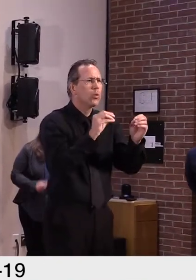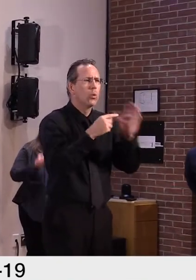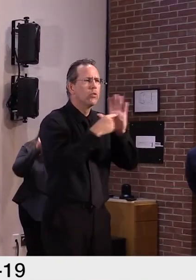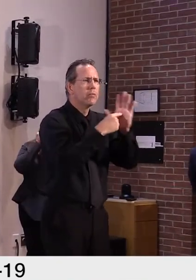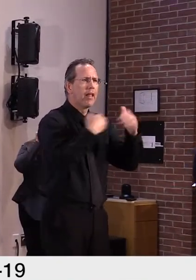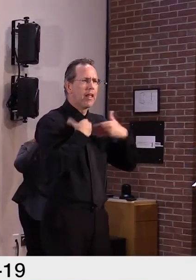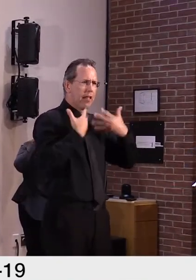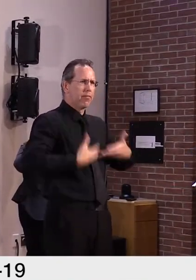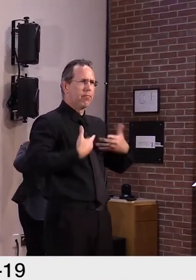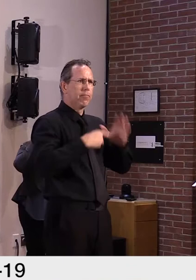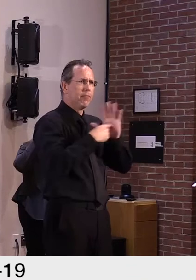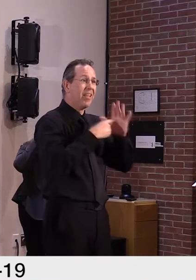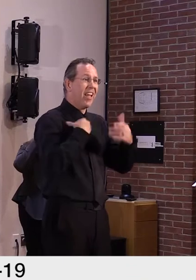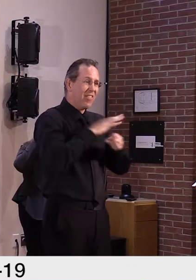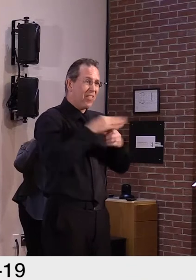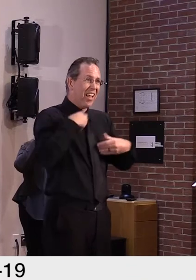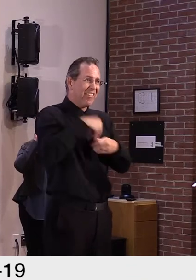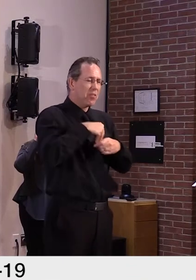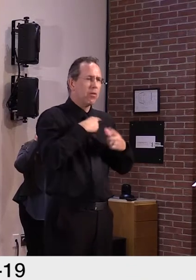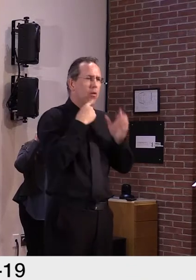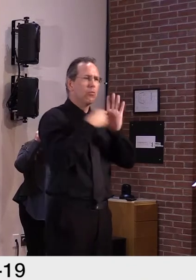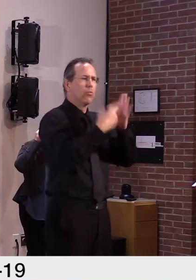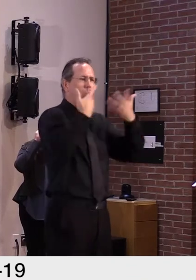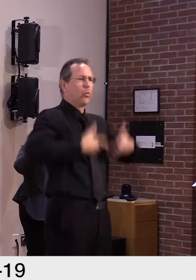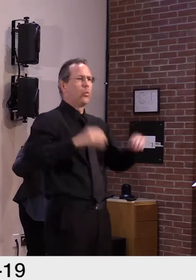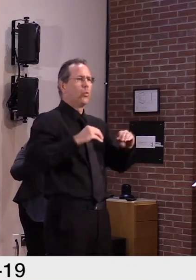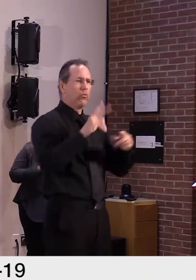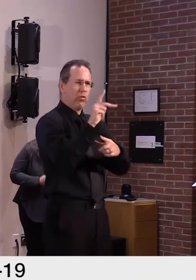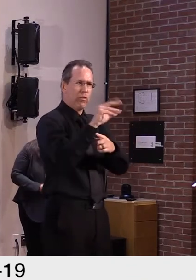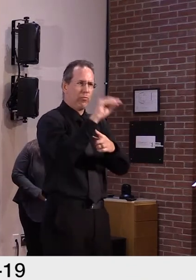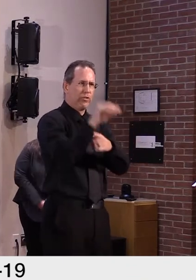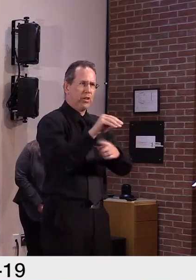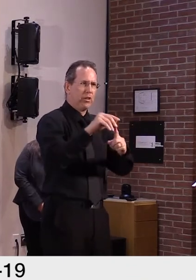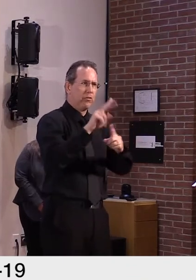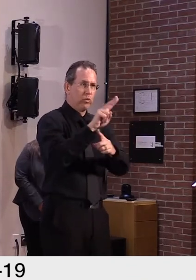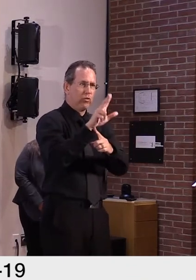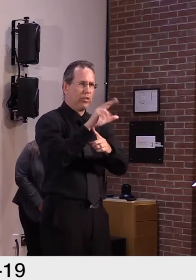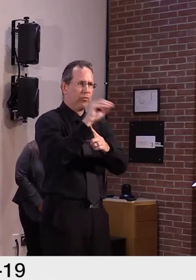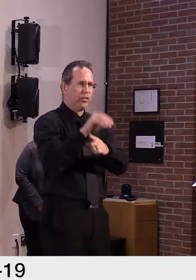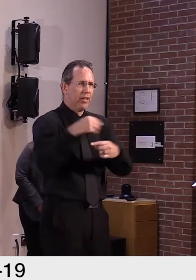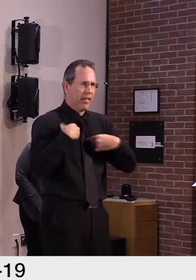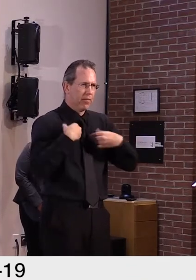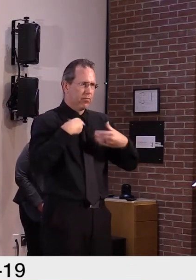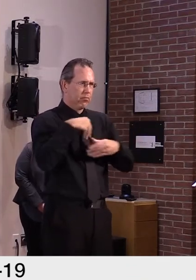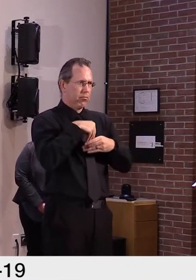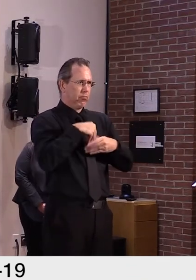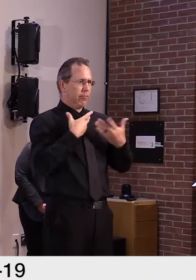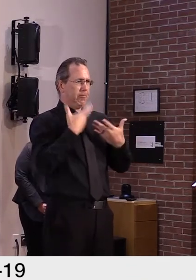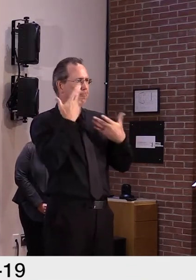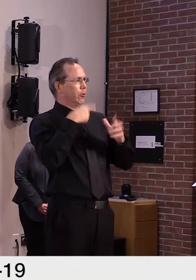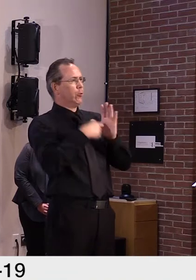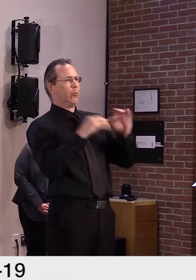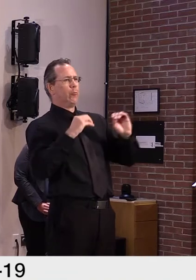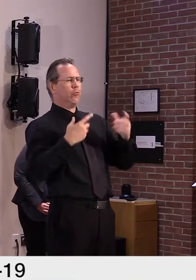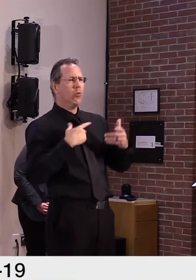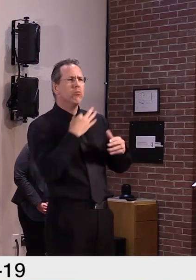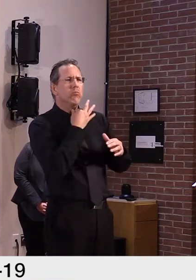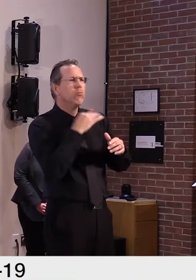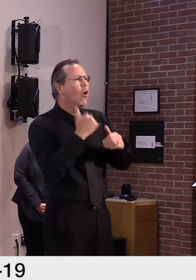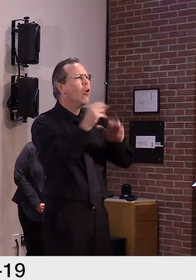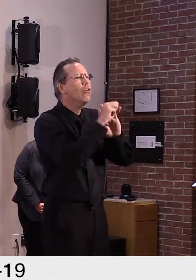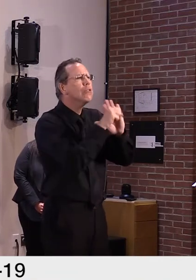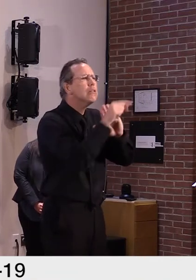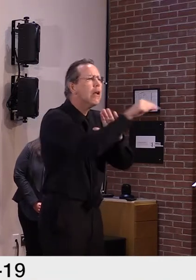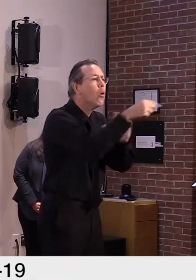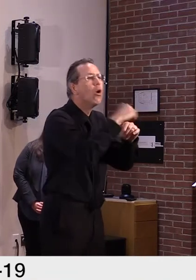to be, obviously, a much larger number when you're looking at the pediatric population. And some of our evidence